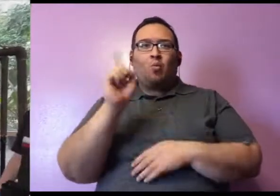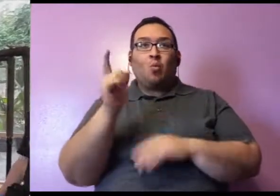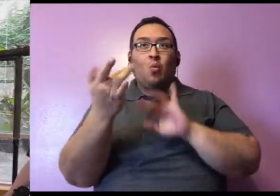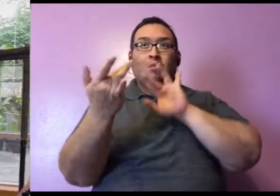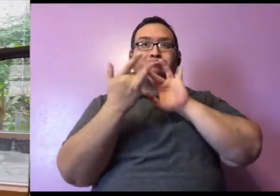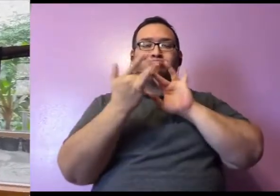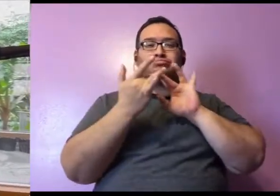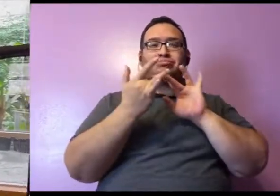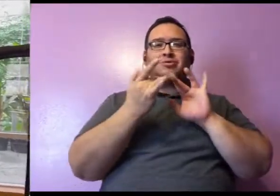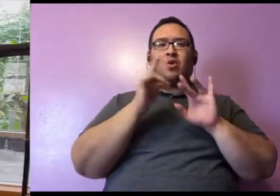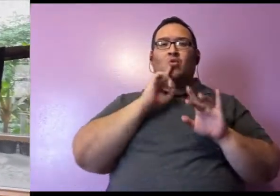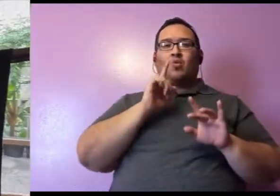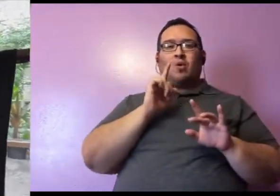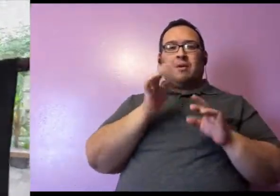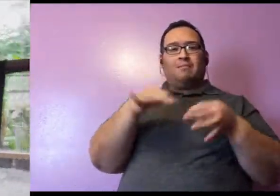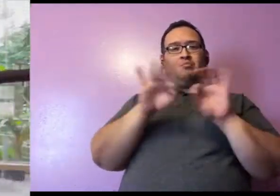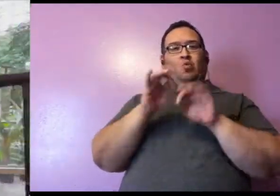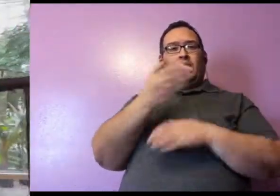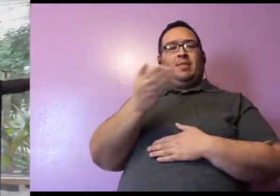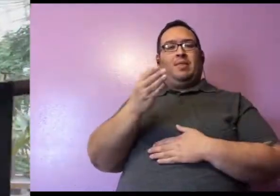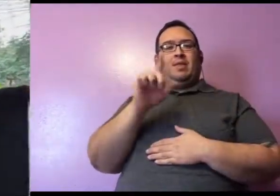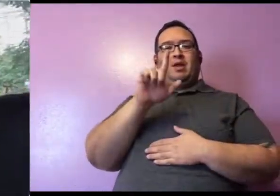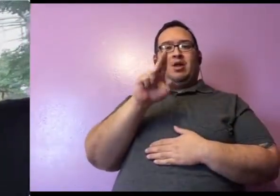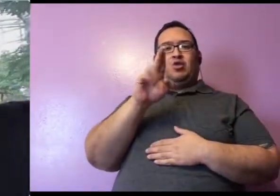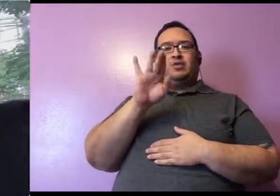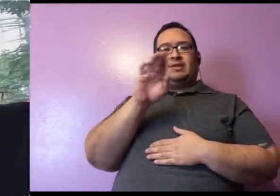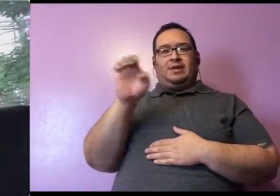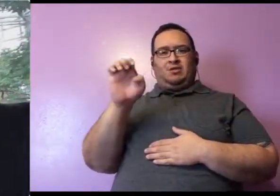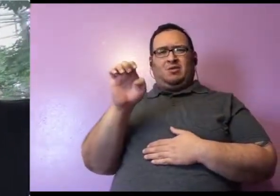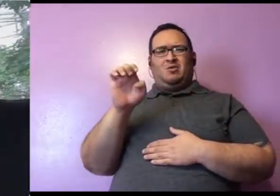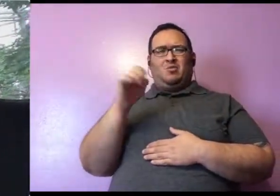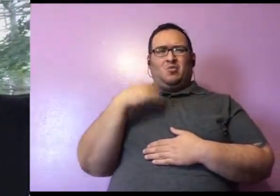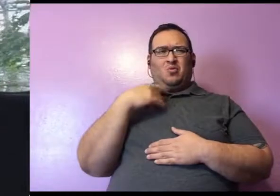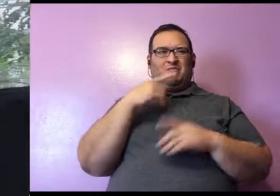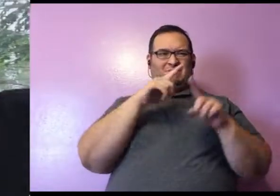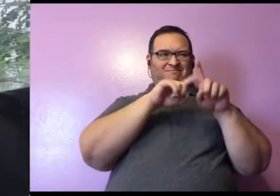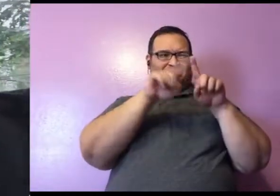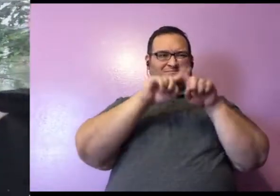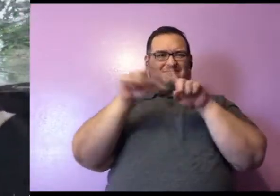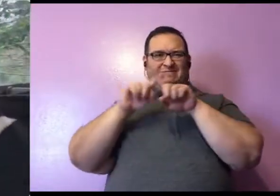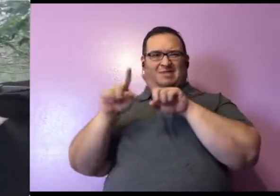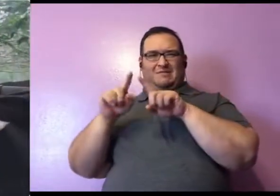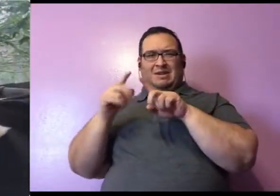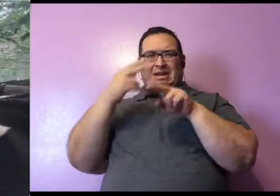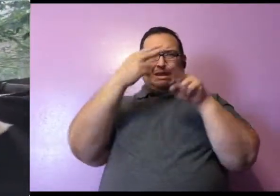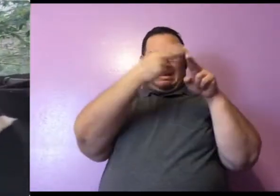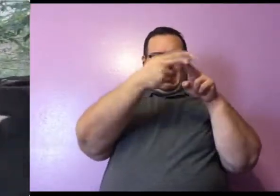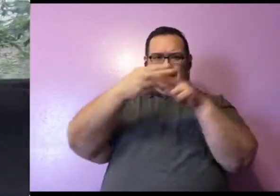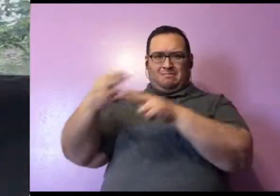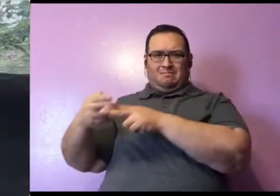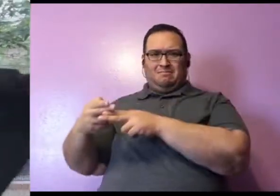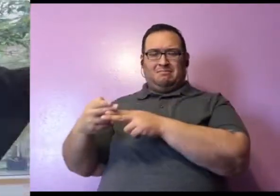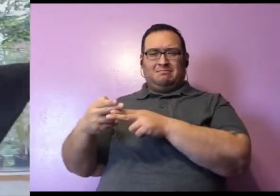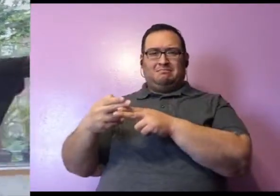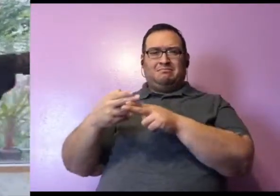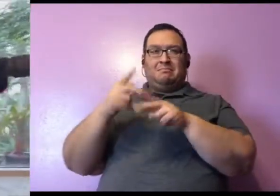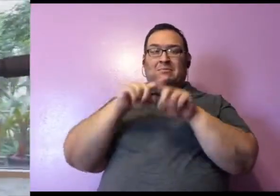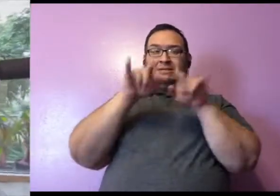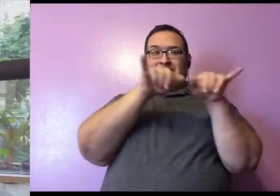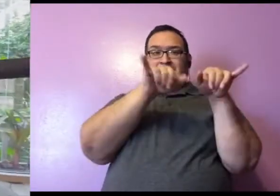So, the main event here is Lucille. Now, we're going to call her a couple different kinds of animals as this Facebook Live